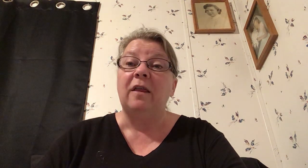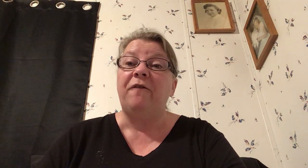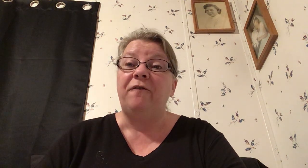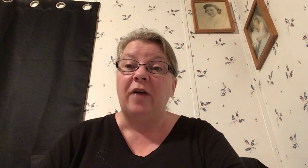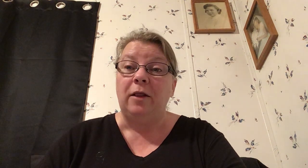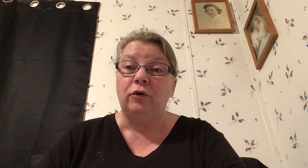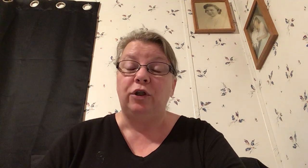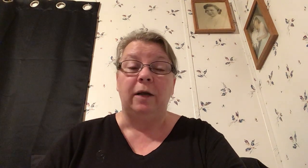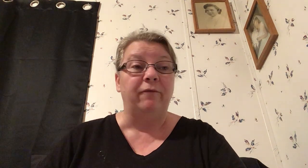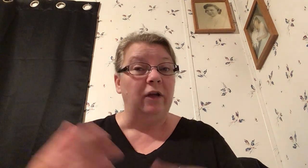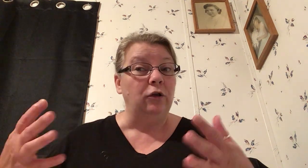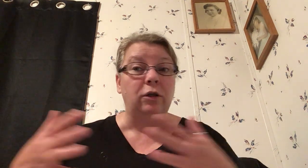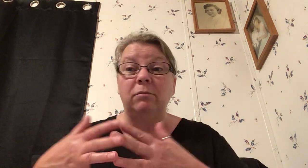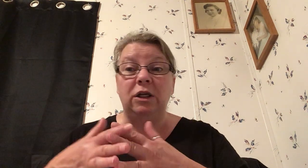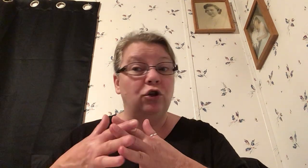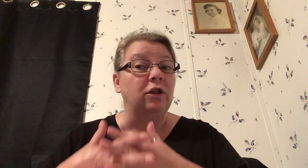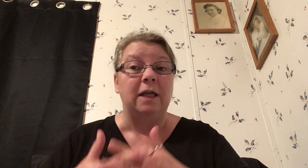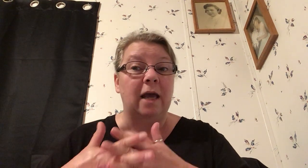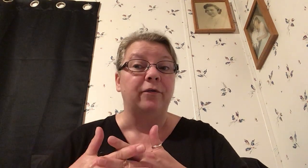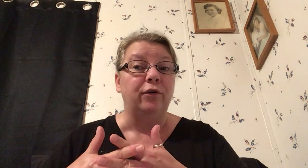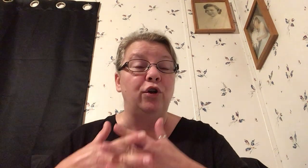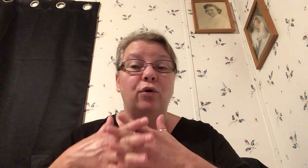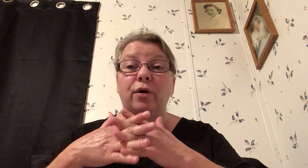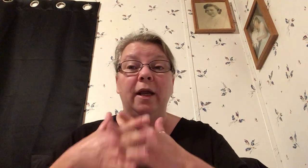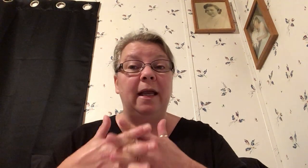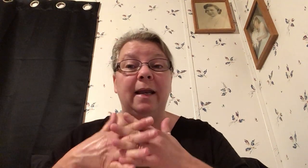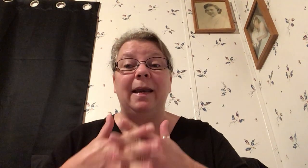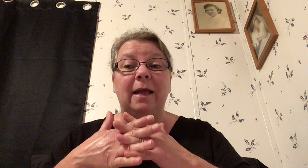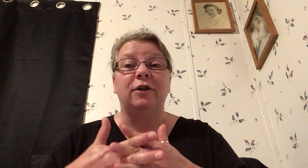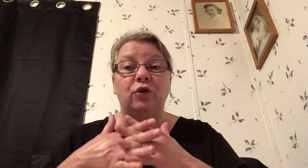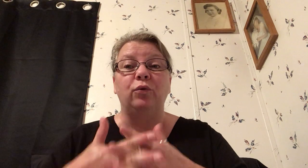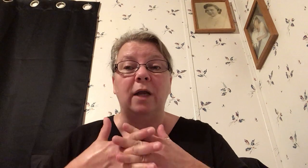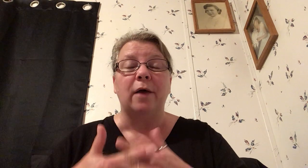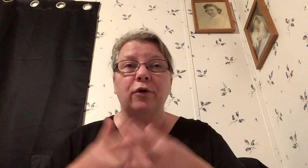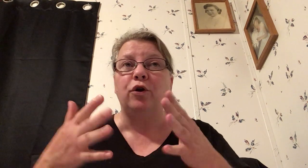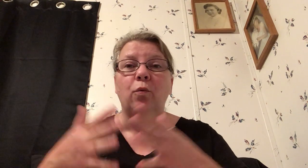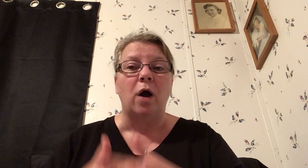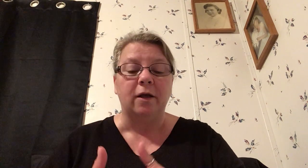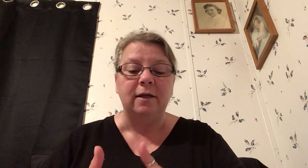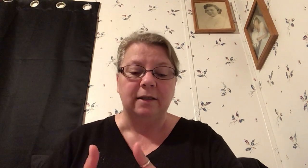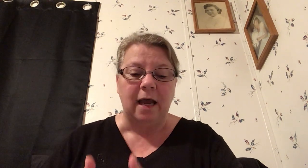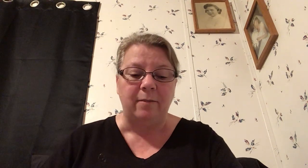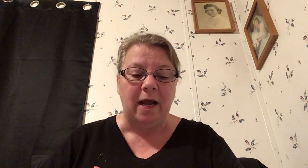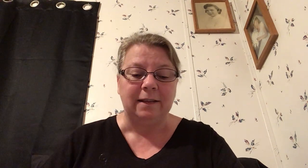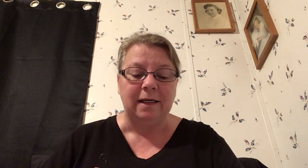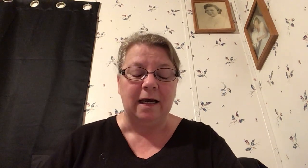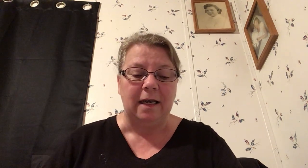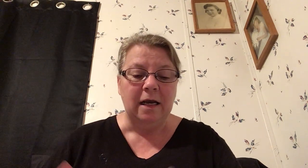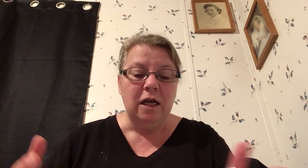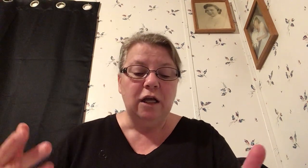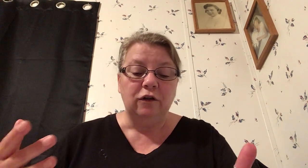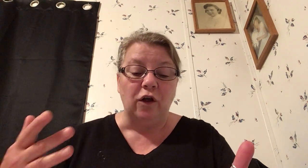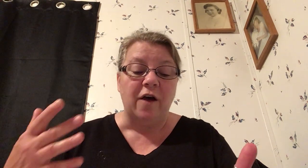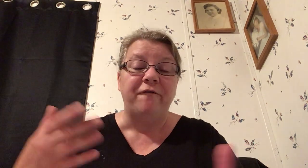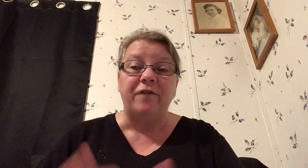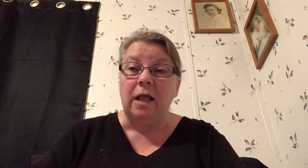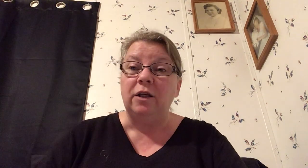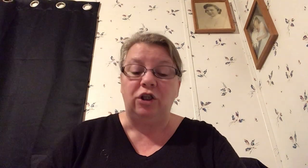the fellowship means you're together you're in it together you're walking side by side so the fellowship